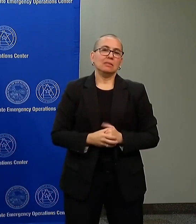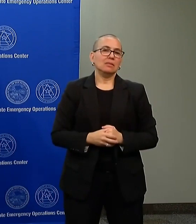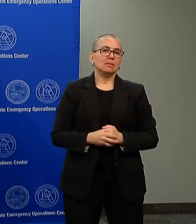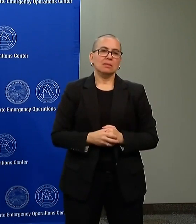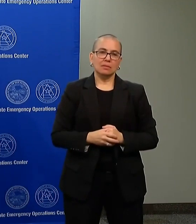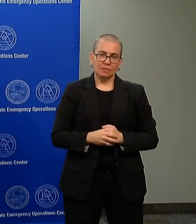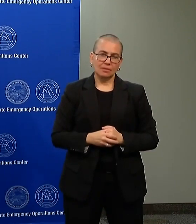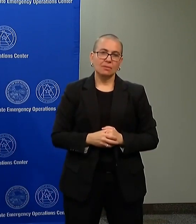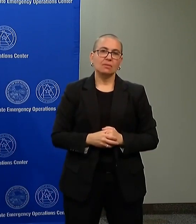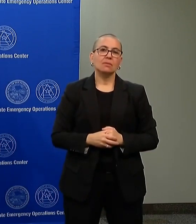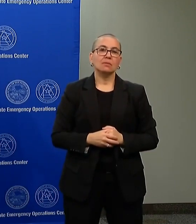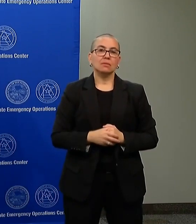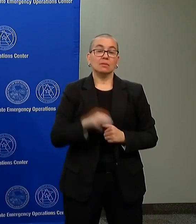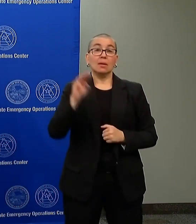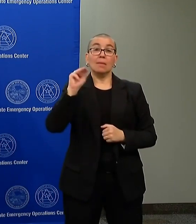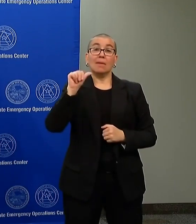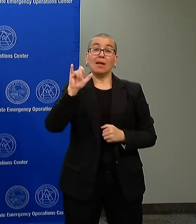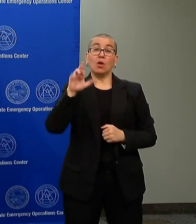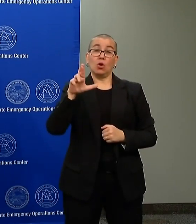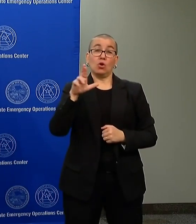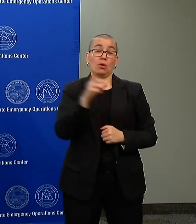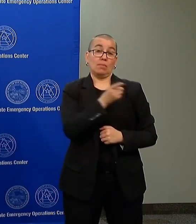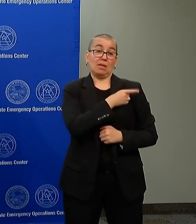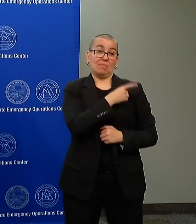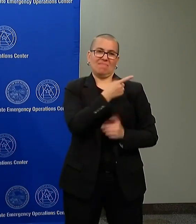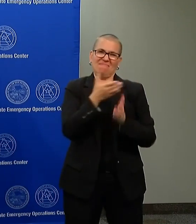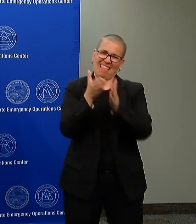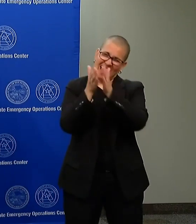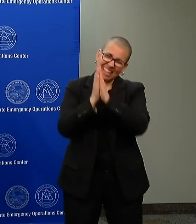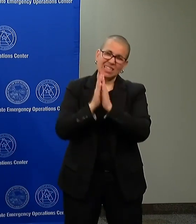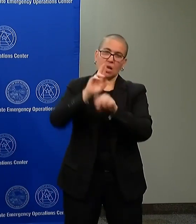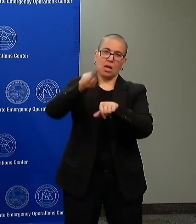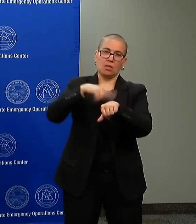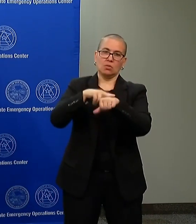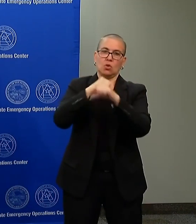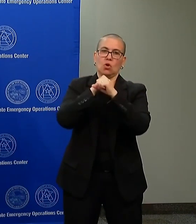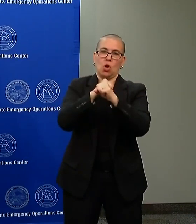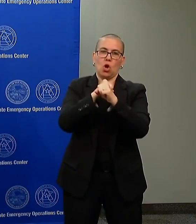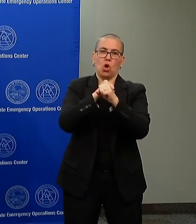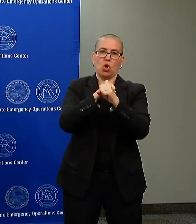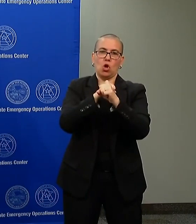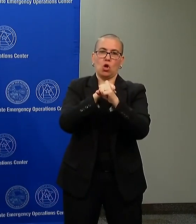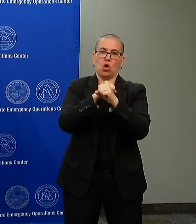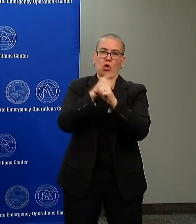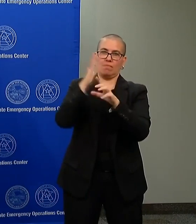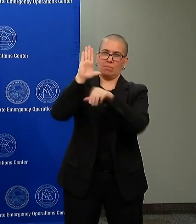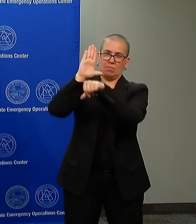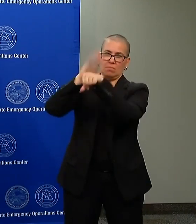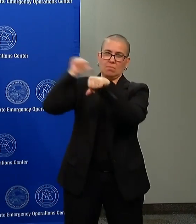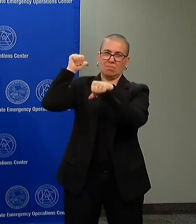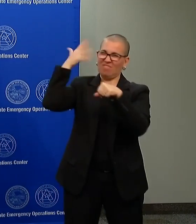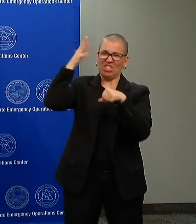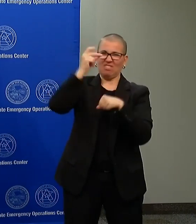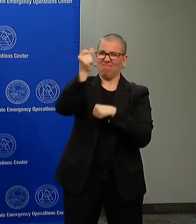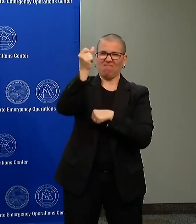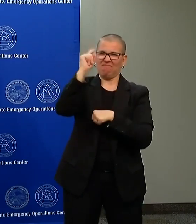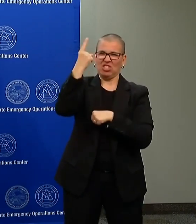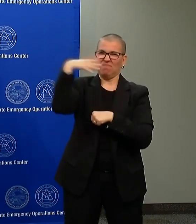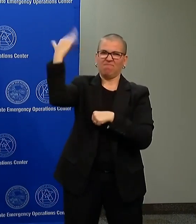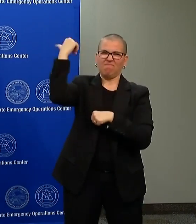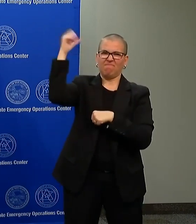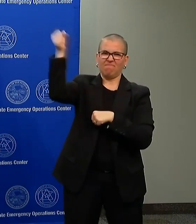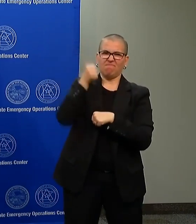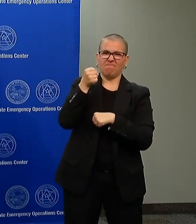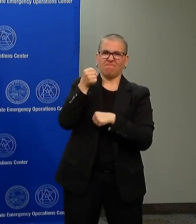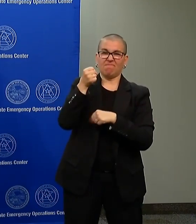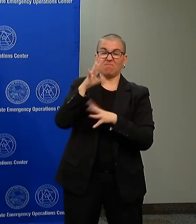the mayor of Minneapolis requested National Guard support earlier than anybody in the country. National Guard was mobilized at a level unseen in Minnesota history